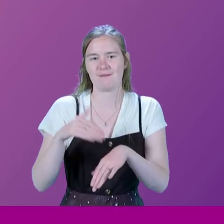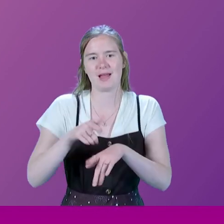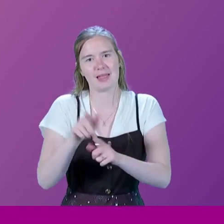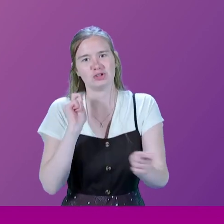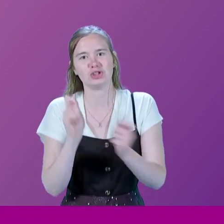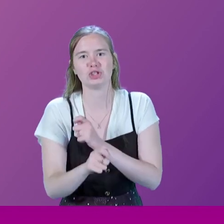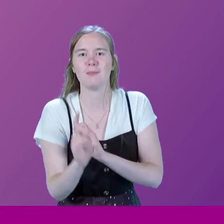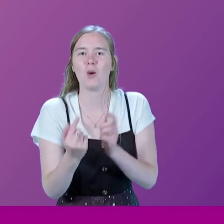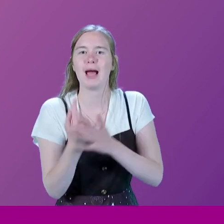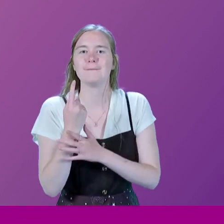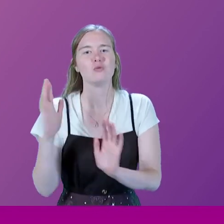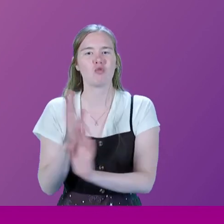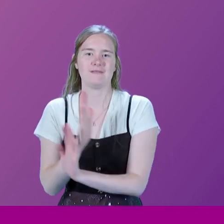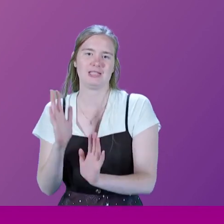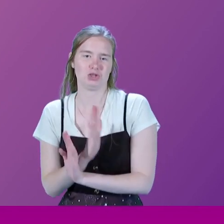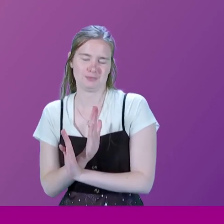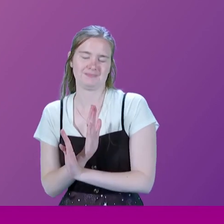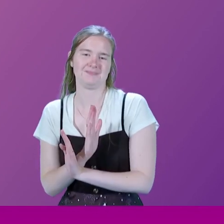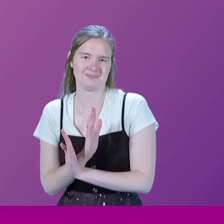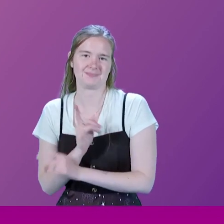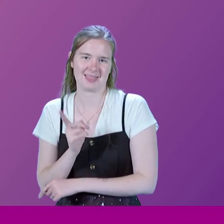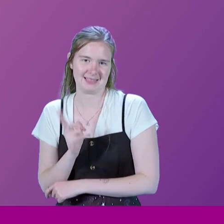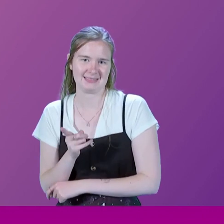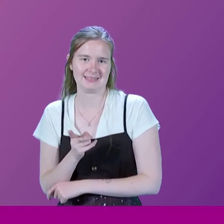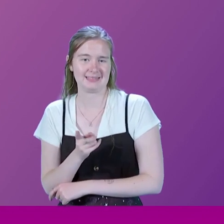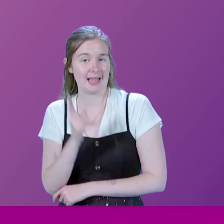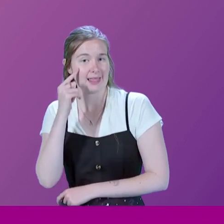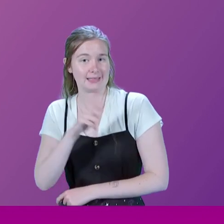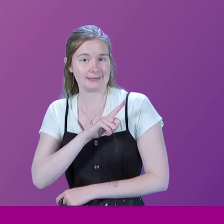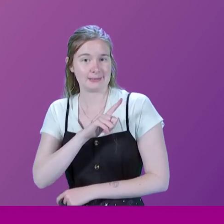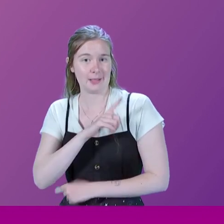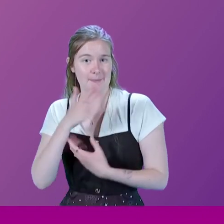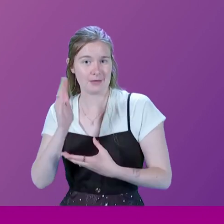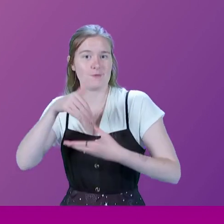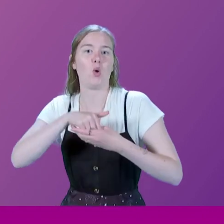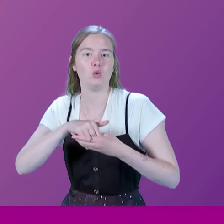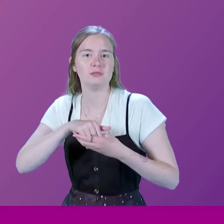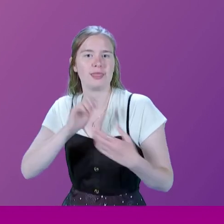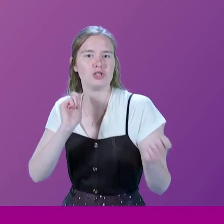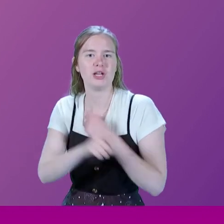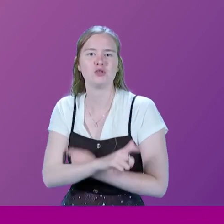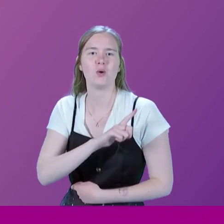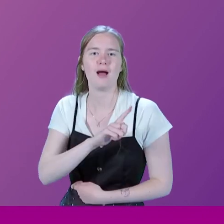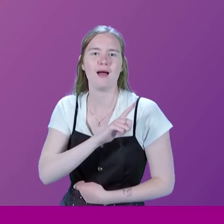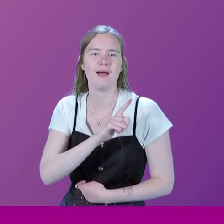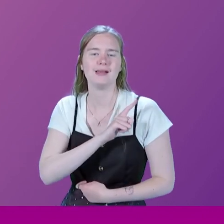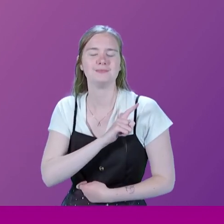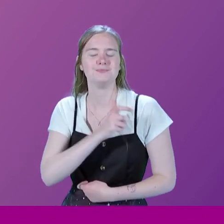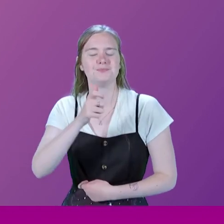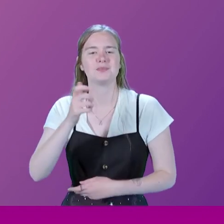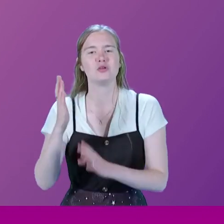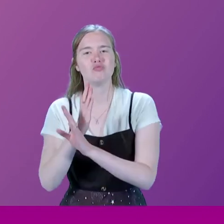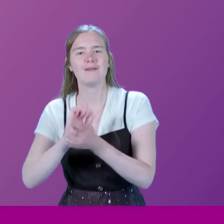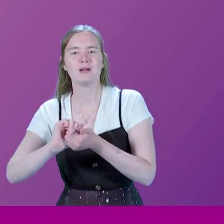of the things that happened was privatization. And the reason why I think that may have been contributory was that the private